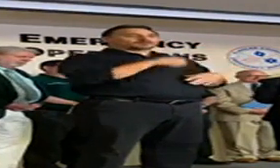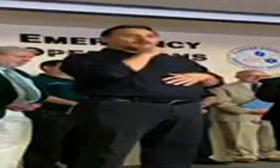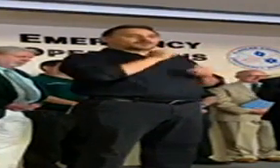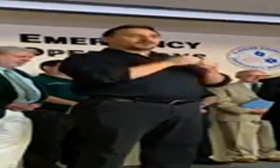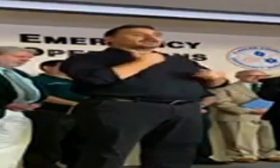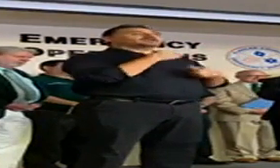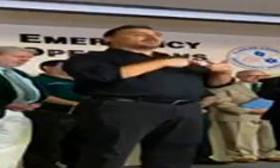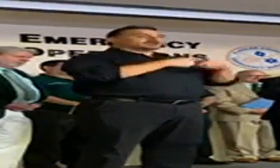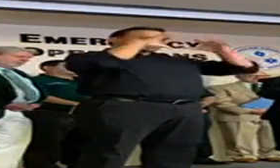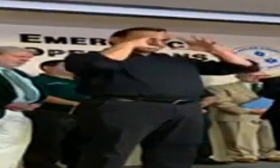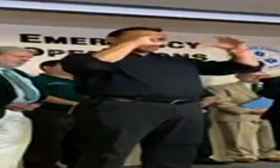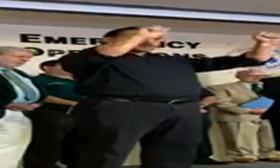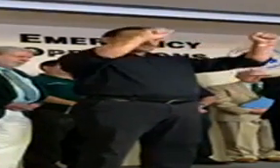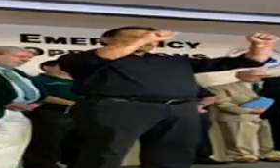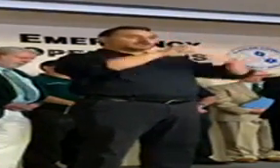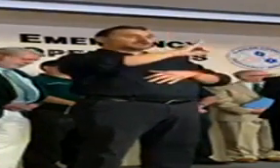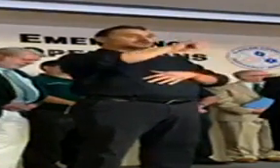we'll have superintendent James Tager.